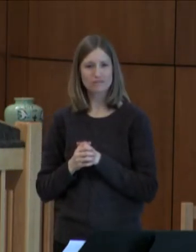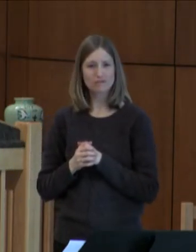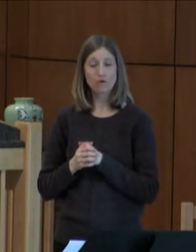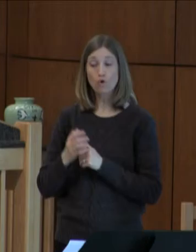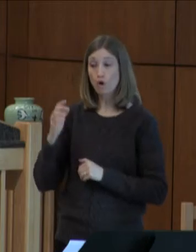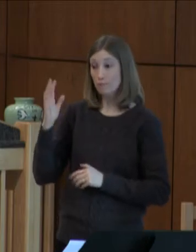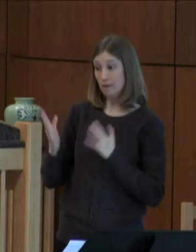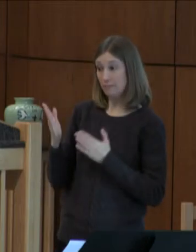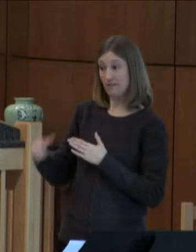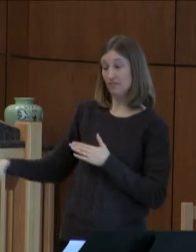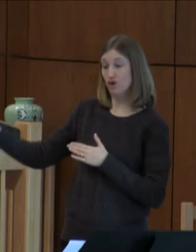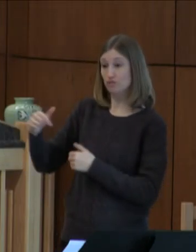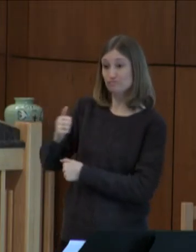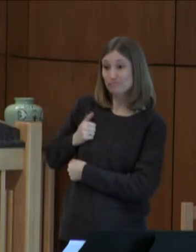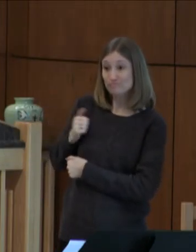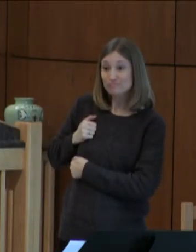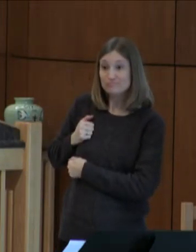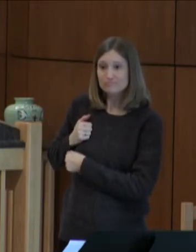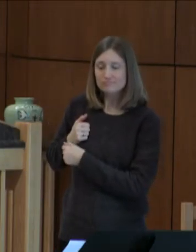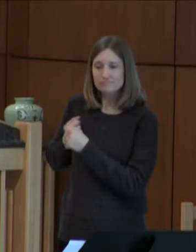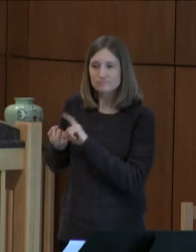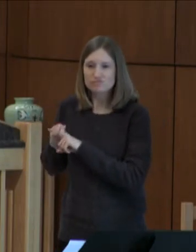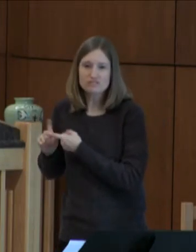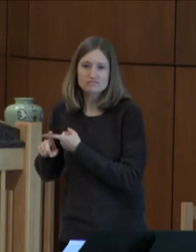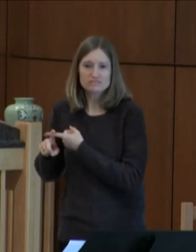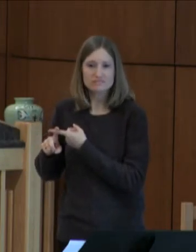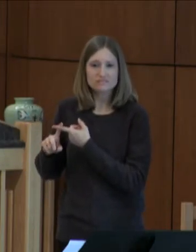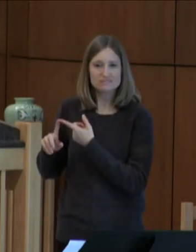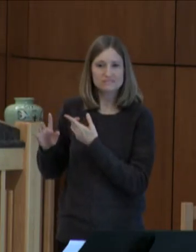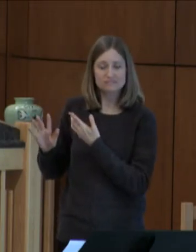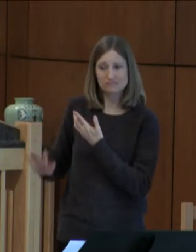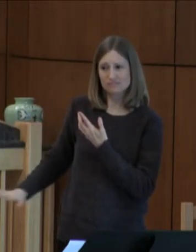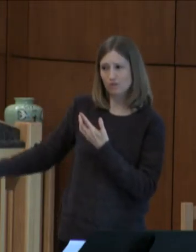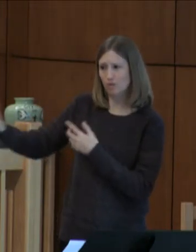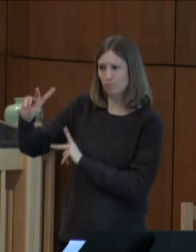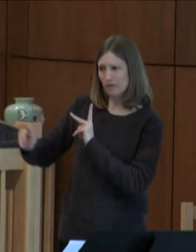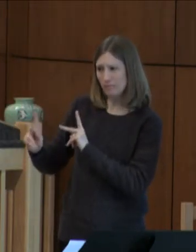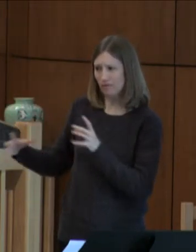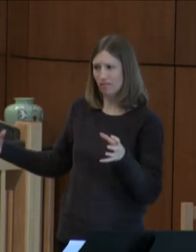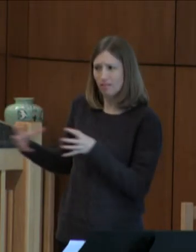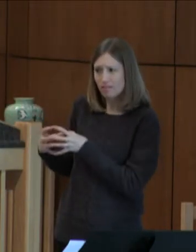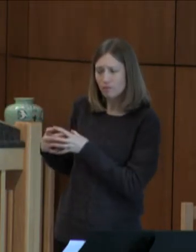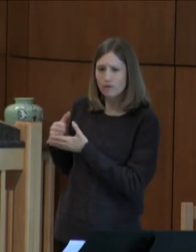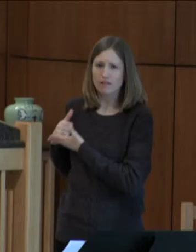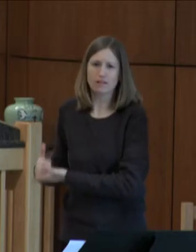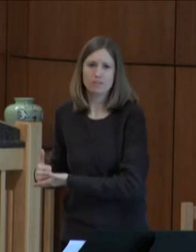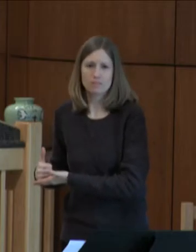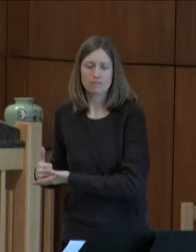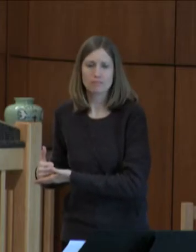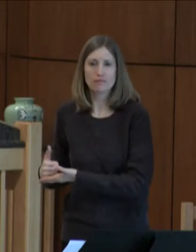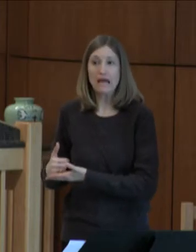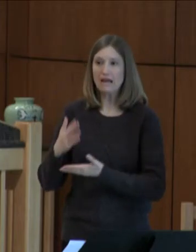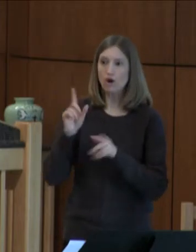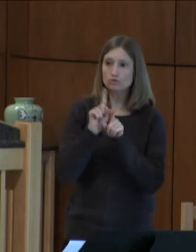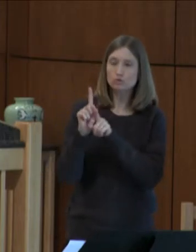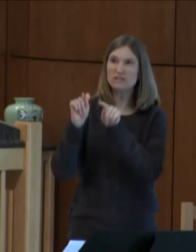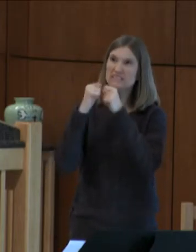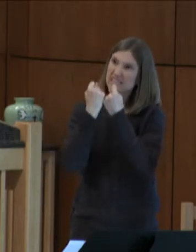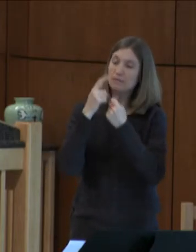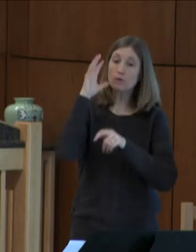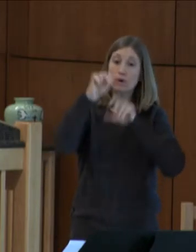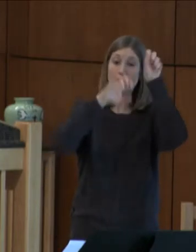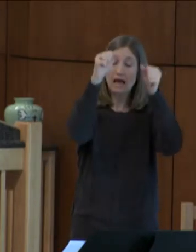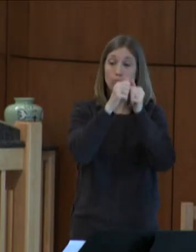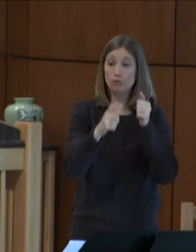trained with and the climbing team who they were going to make this ascent with. They